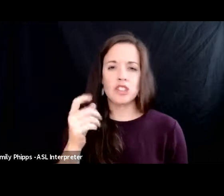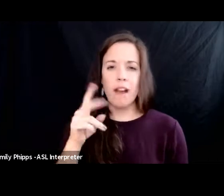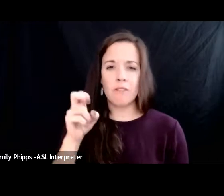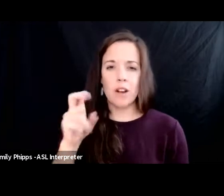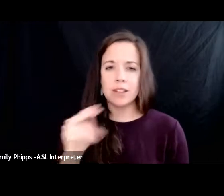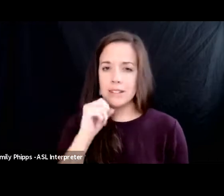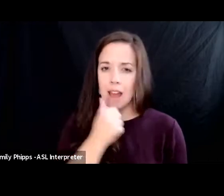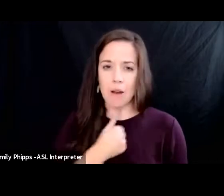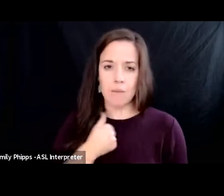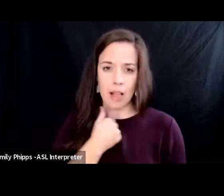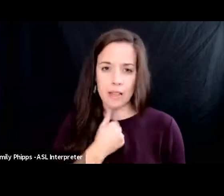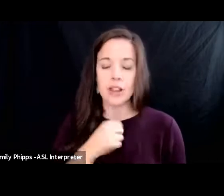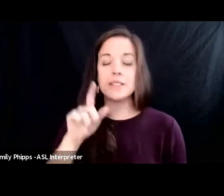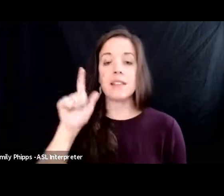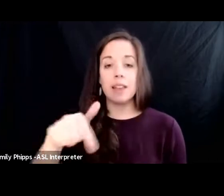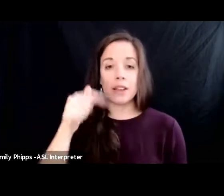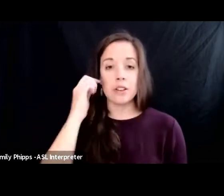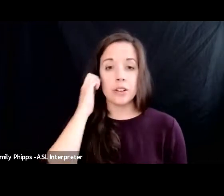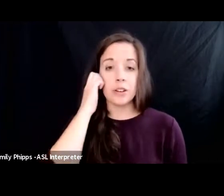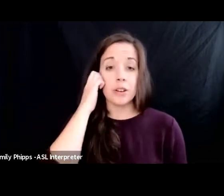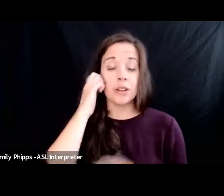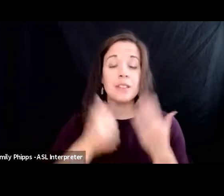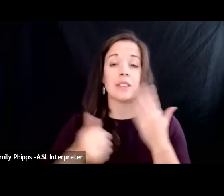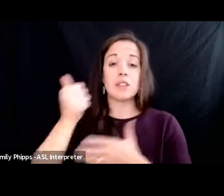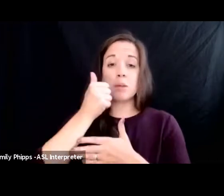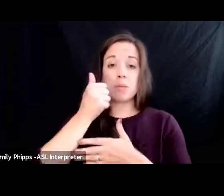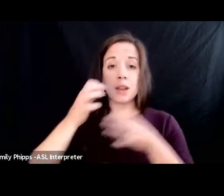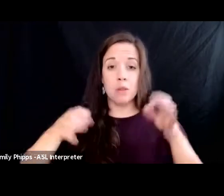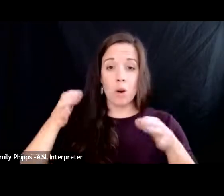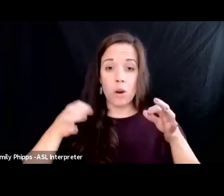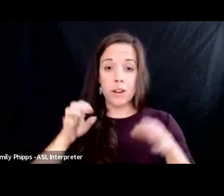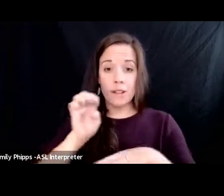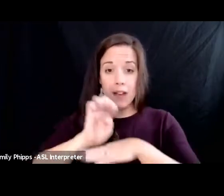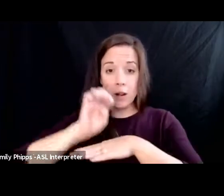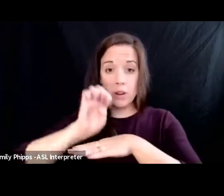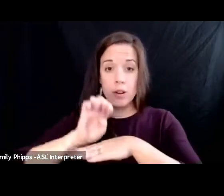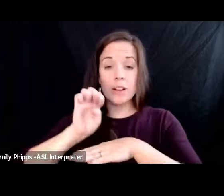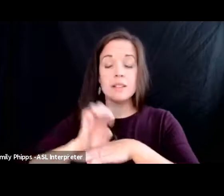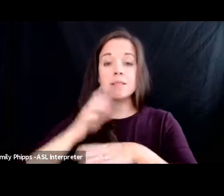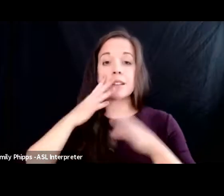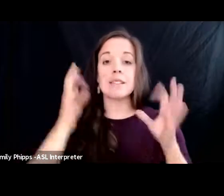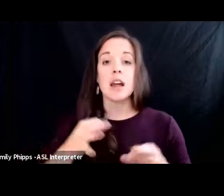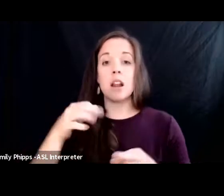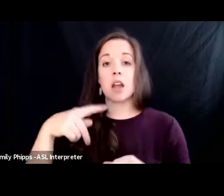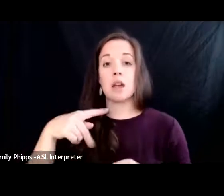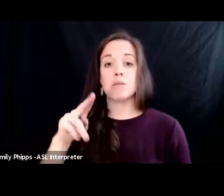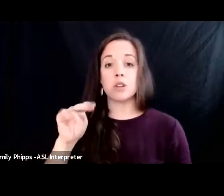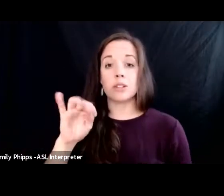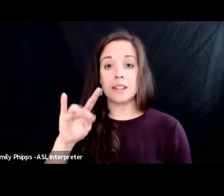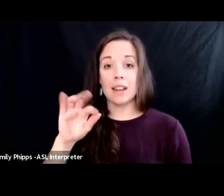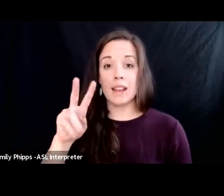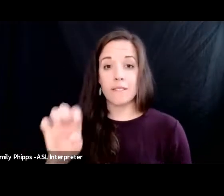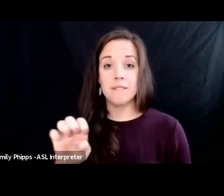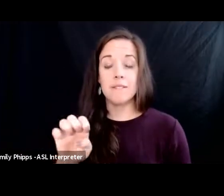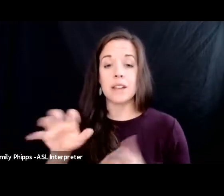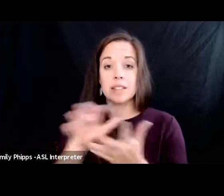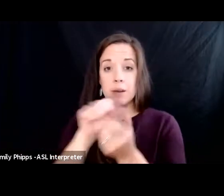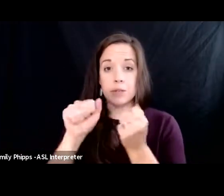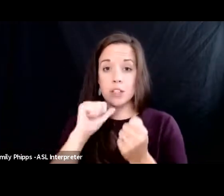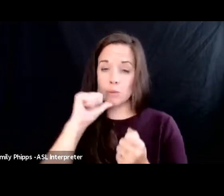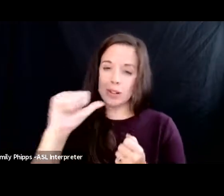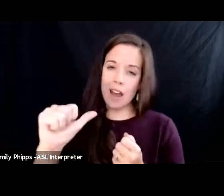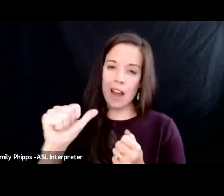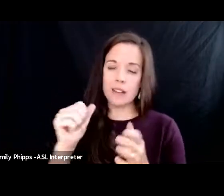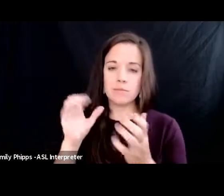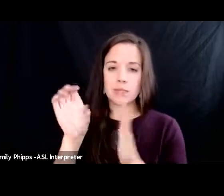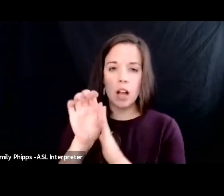later the government the supreme court of ecuador decided that the punitive damages in that decision were not constitutional because there was